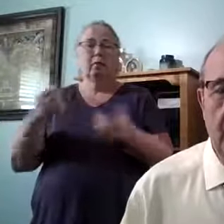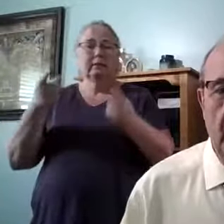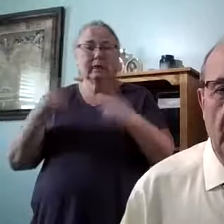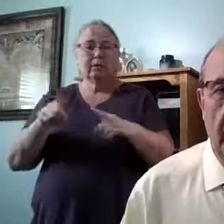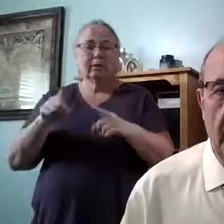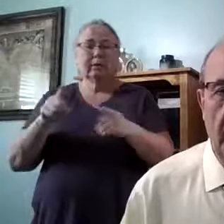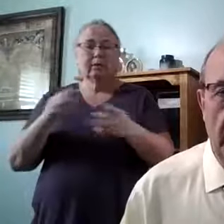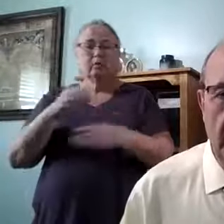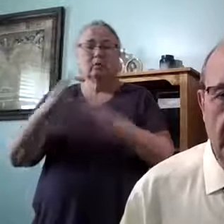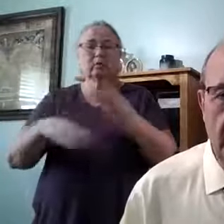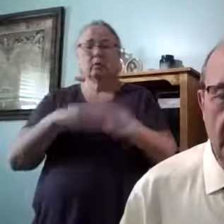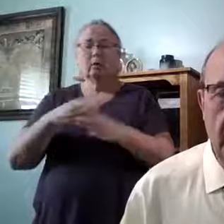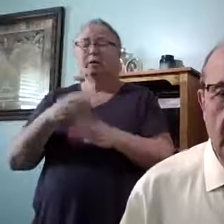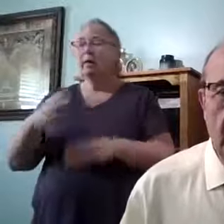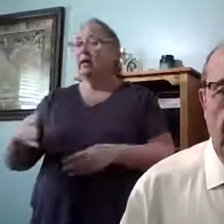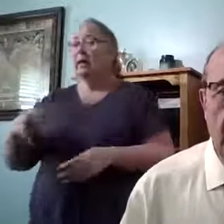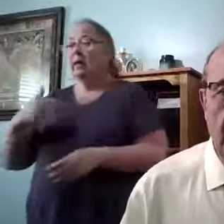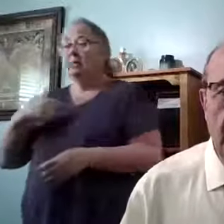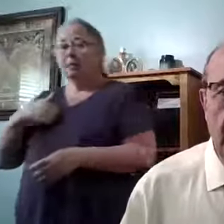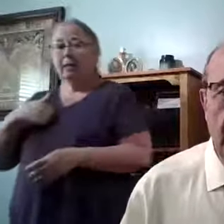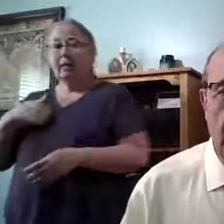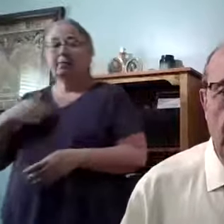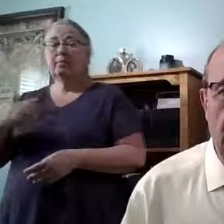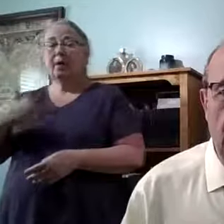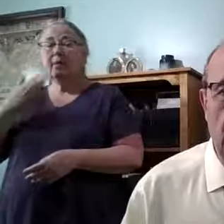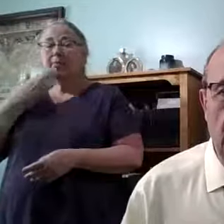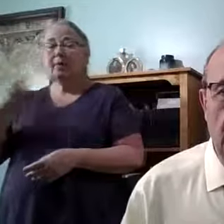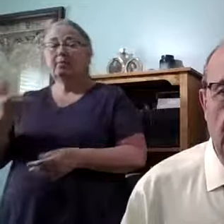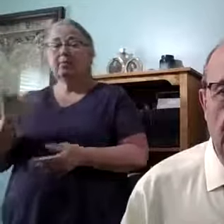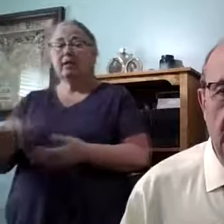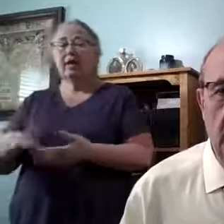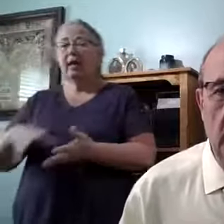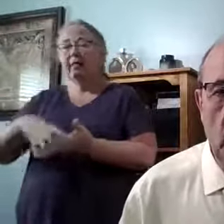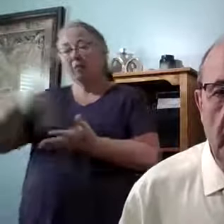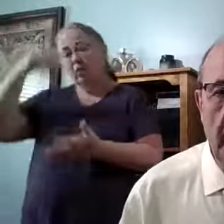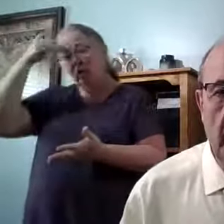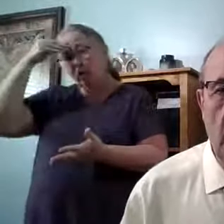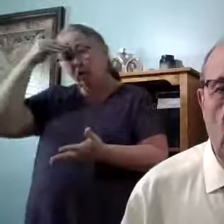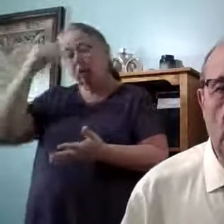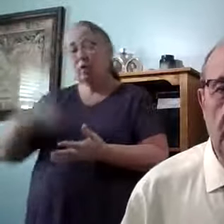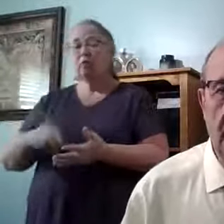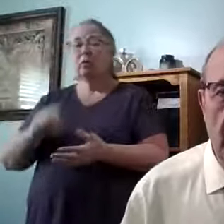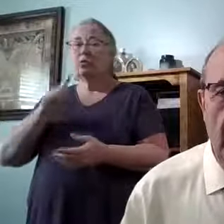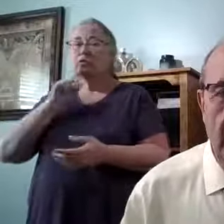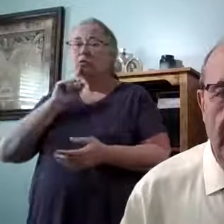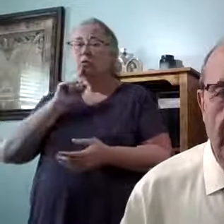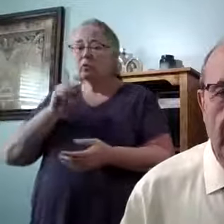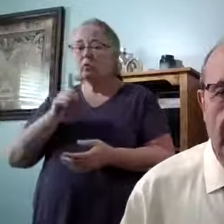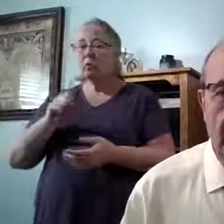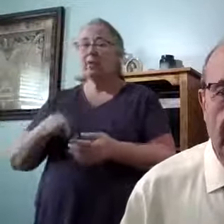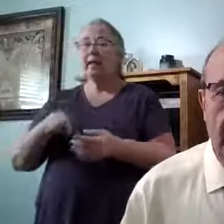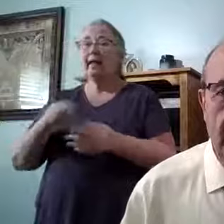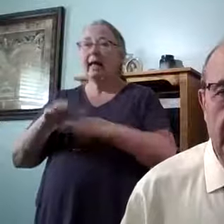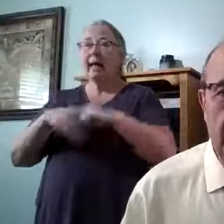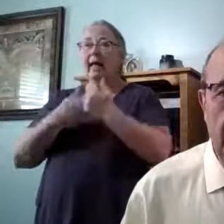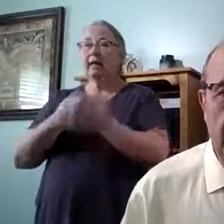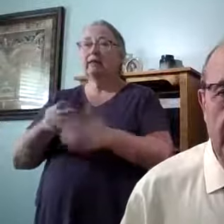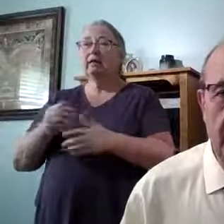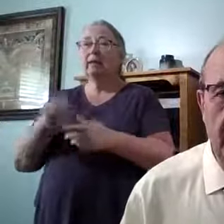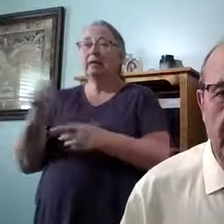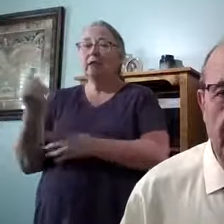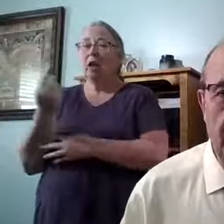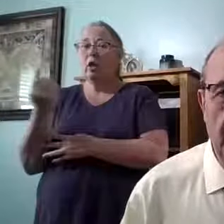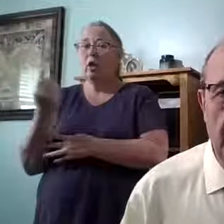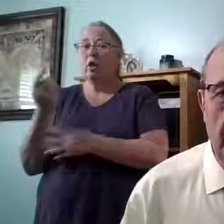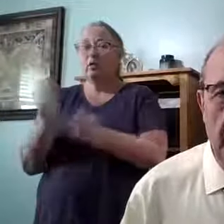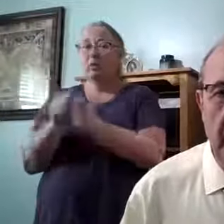and the blessing of being able to steal away alone with God and get